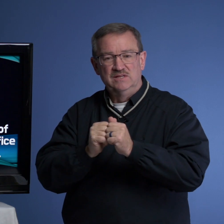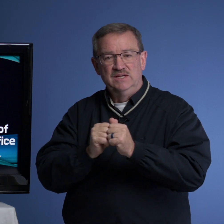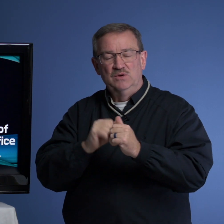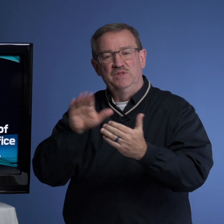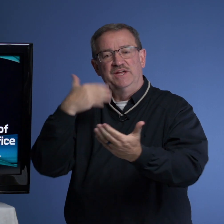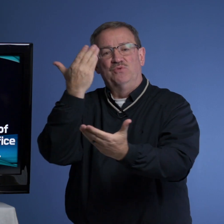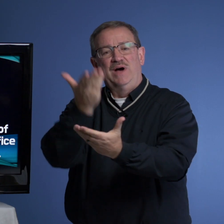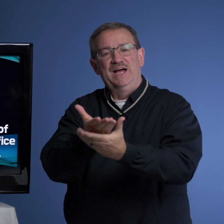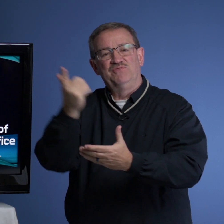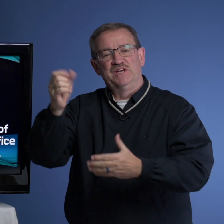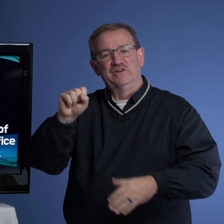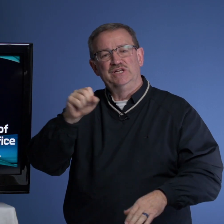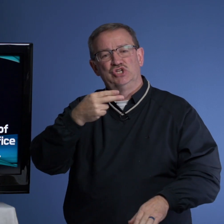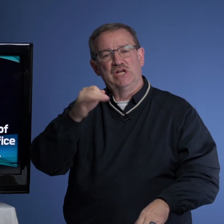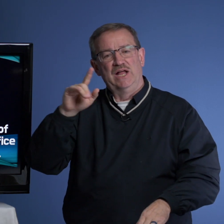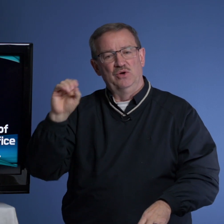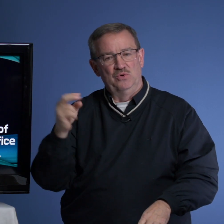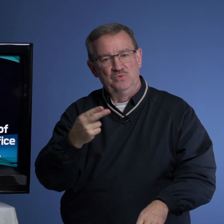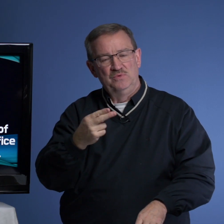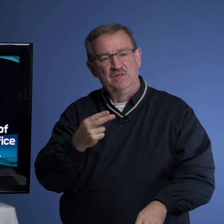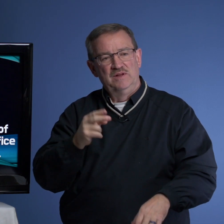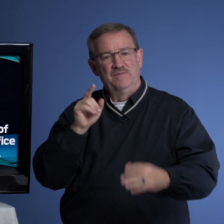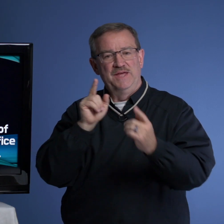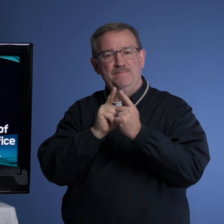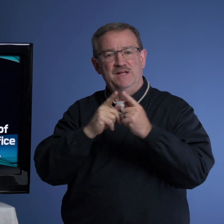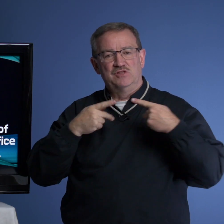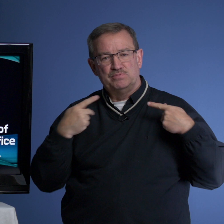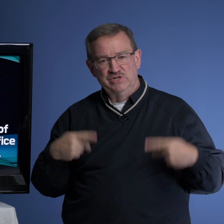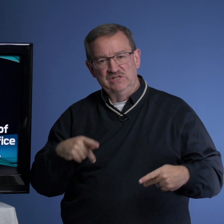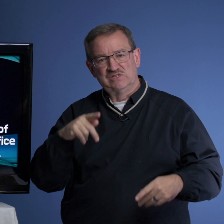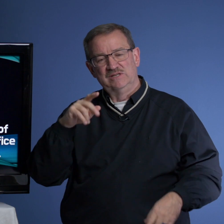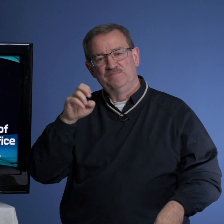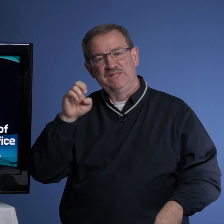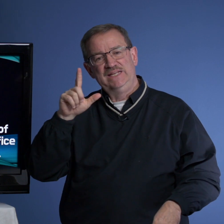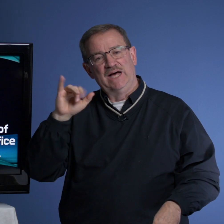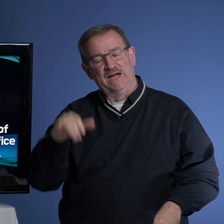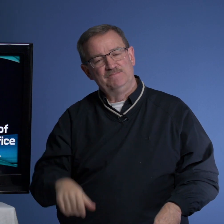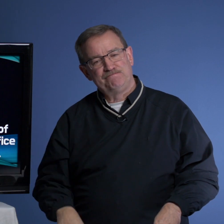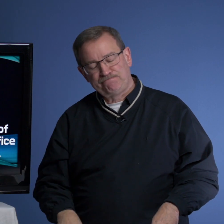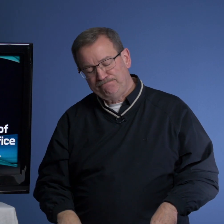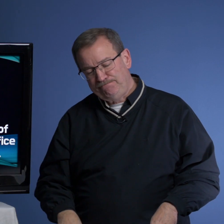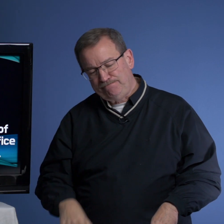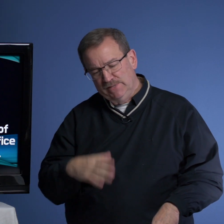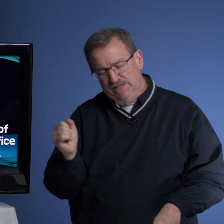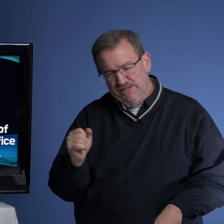When they arrived there in Shiloh, they met the priest, Eli. And they